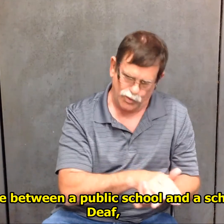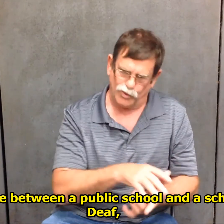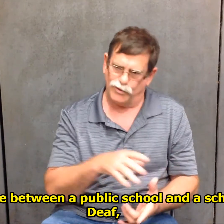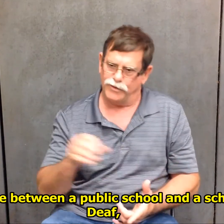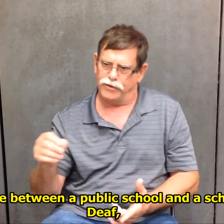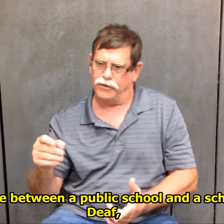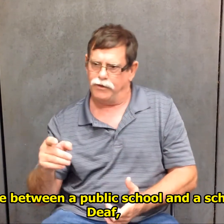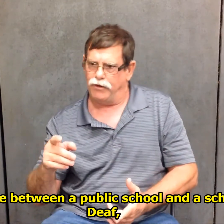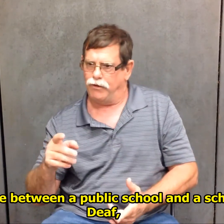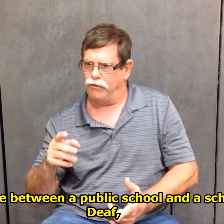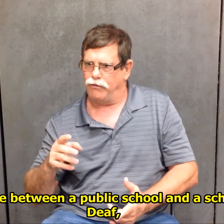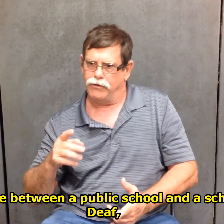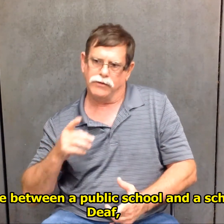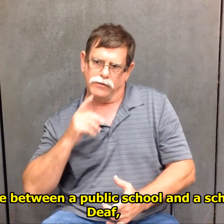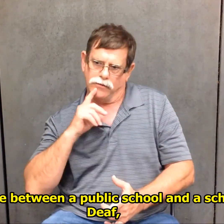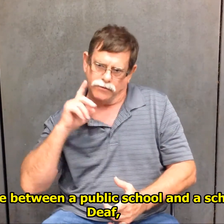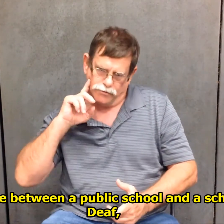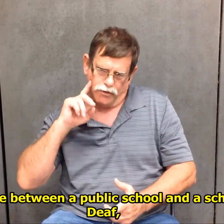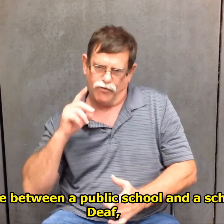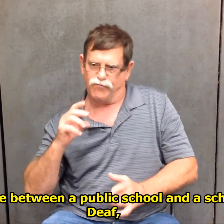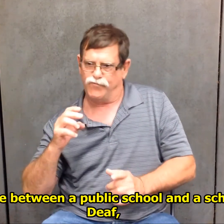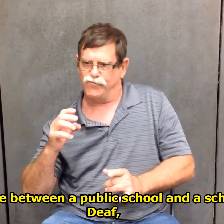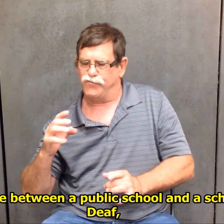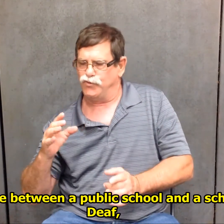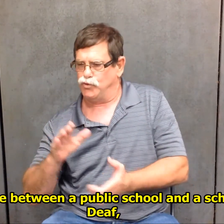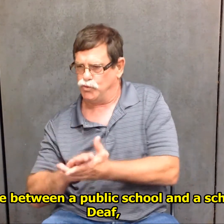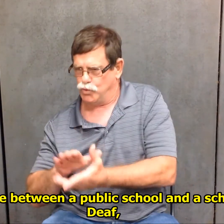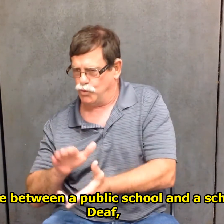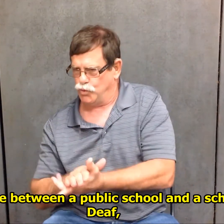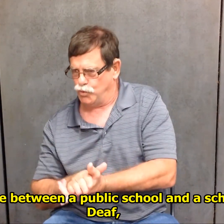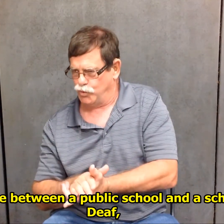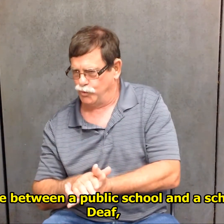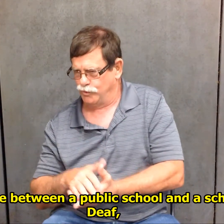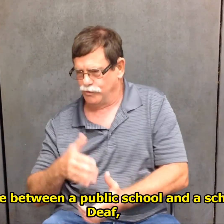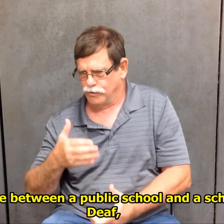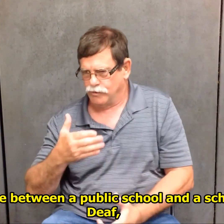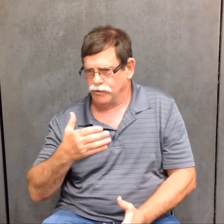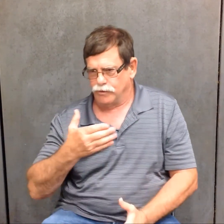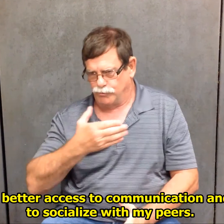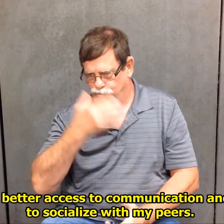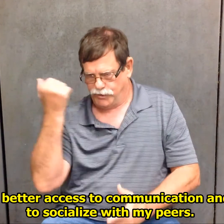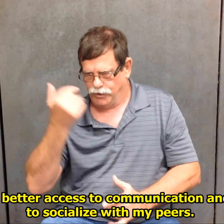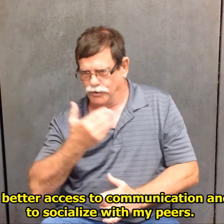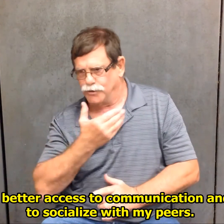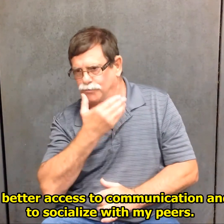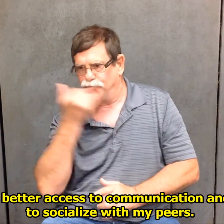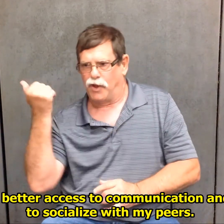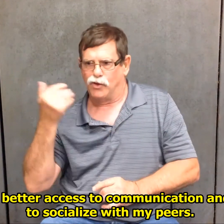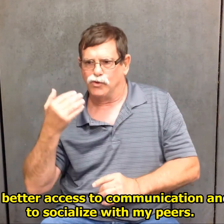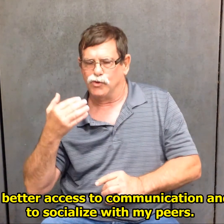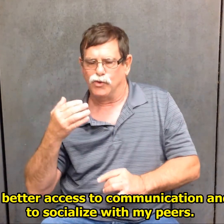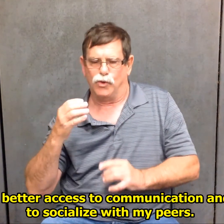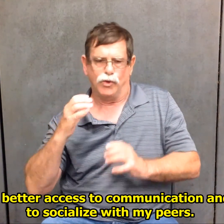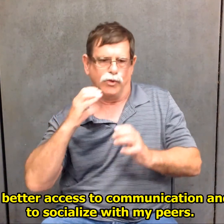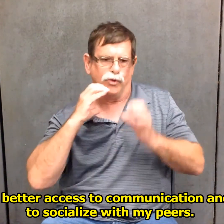The difference between a public school and a school for the deaf is that I had better access to